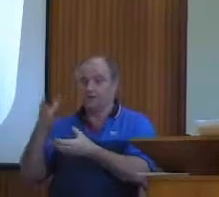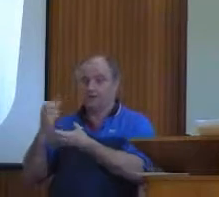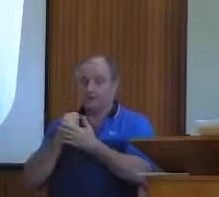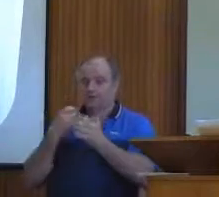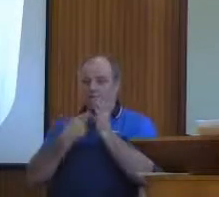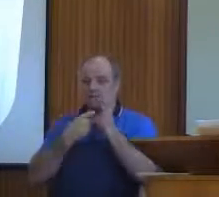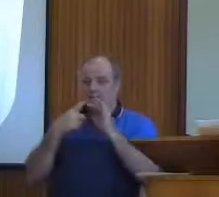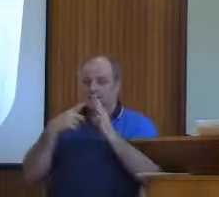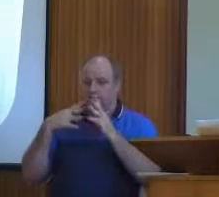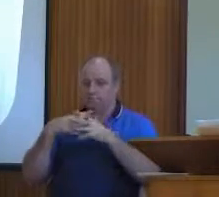so on.